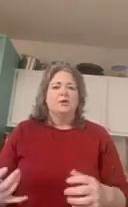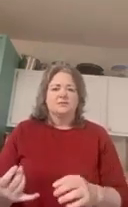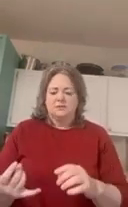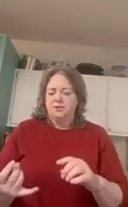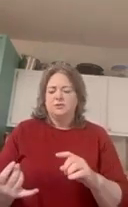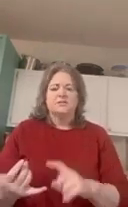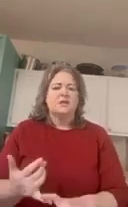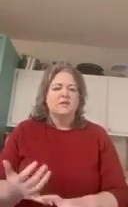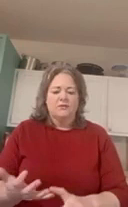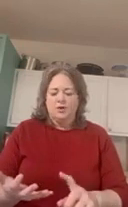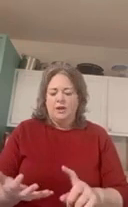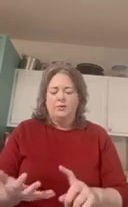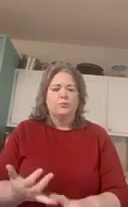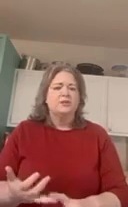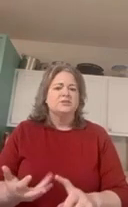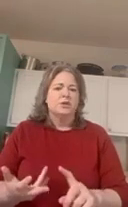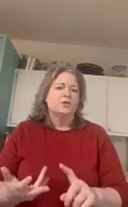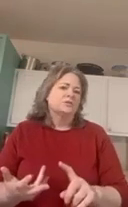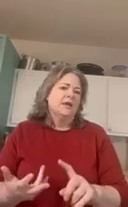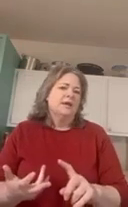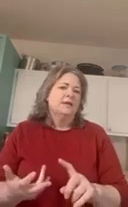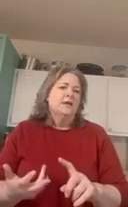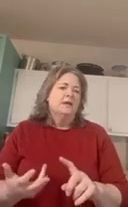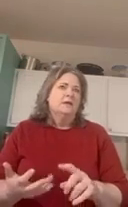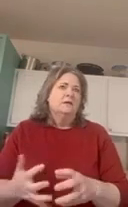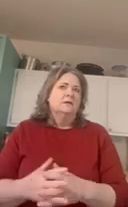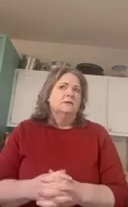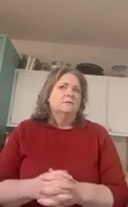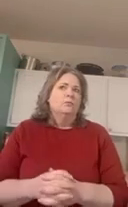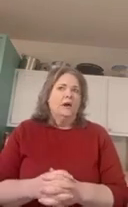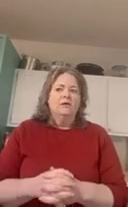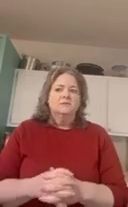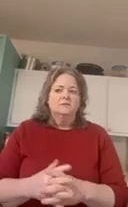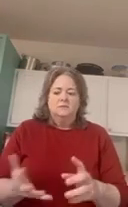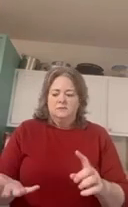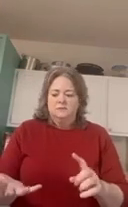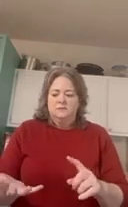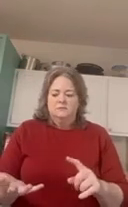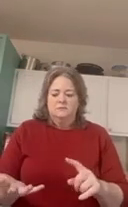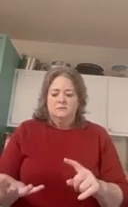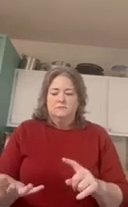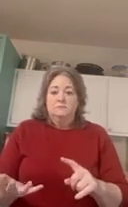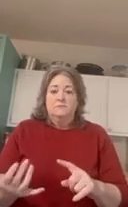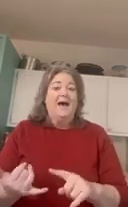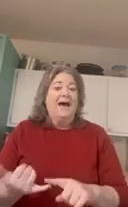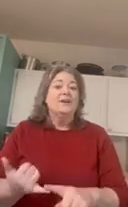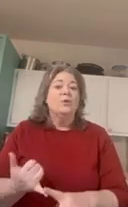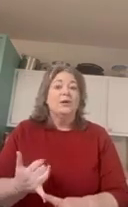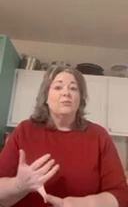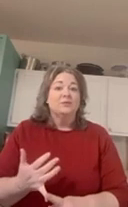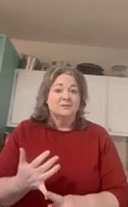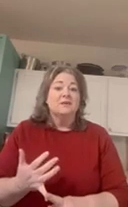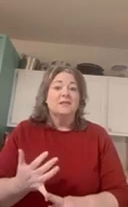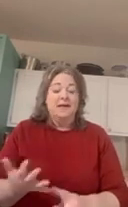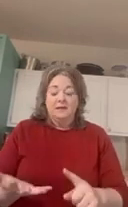was to discover and research and well i know what i want it to look like